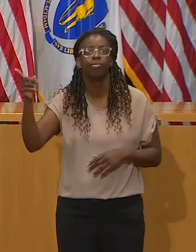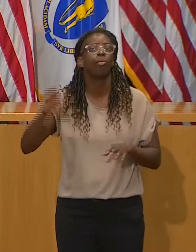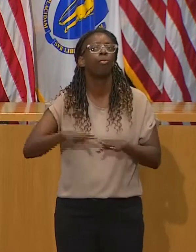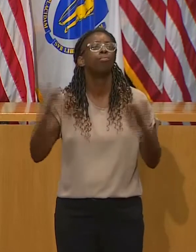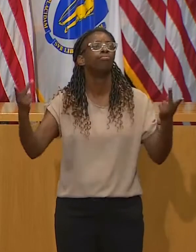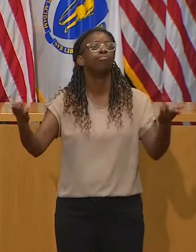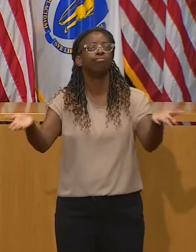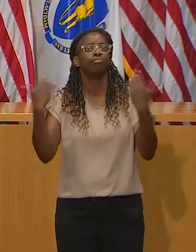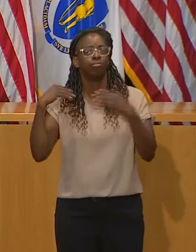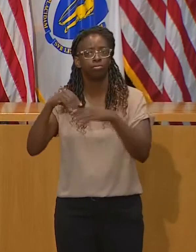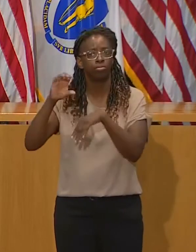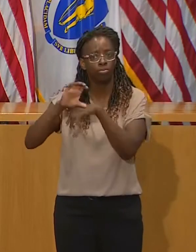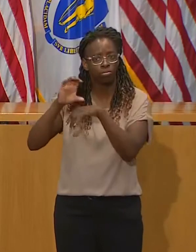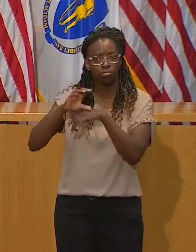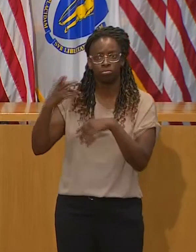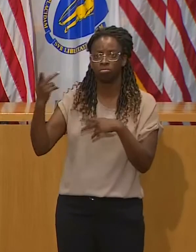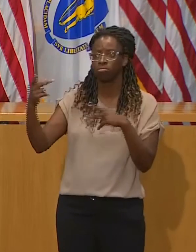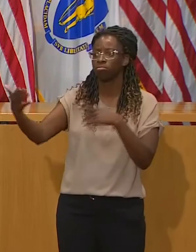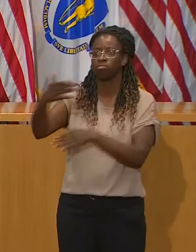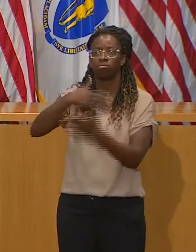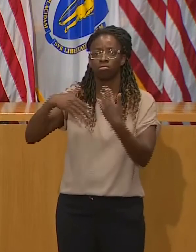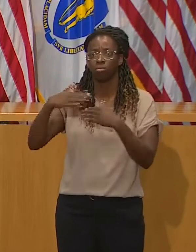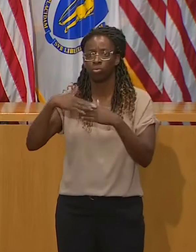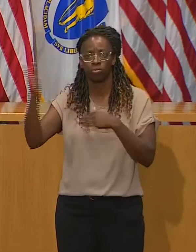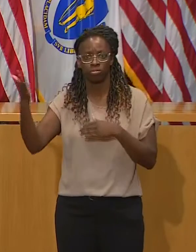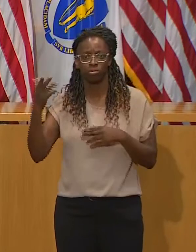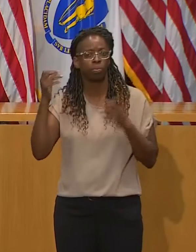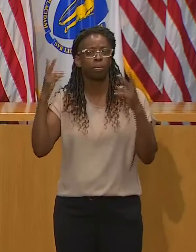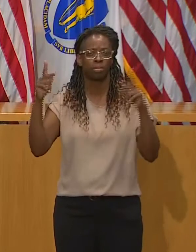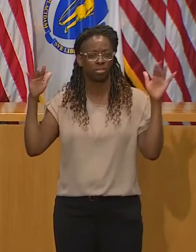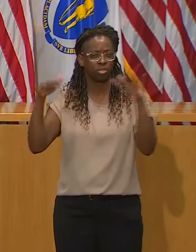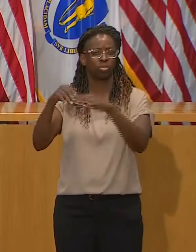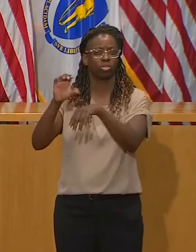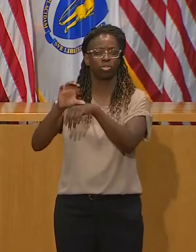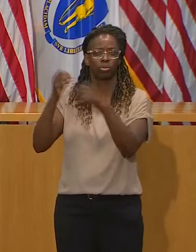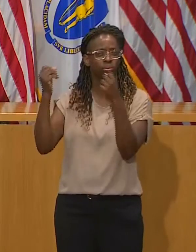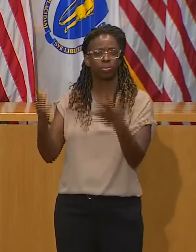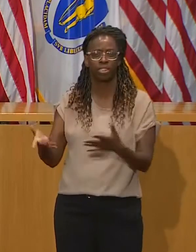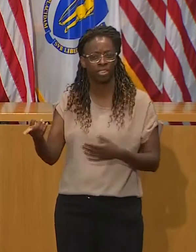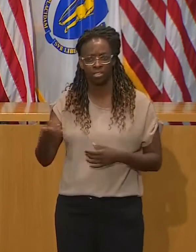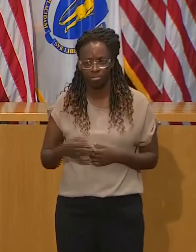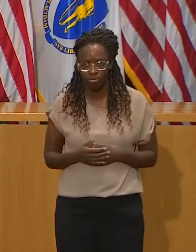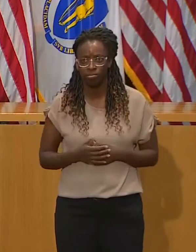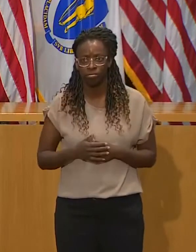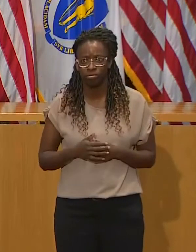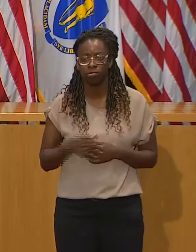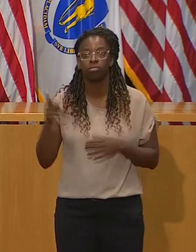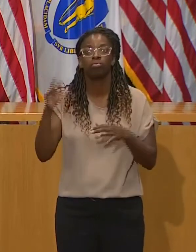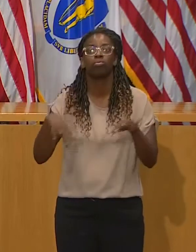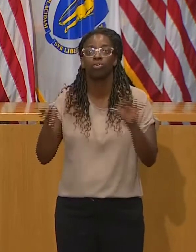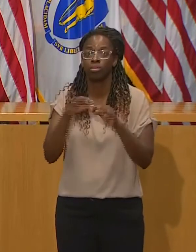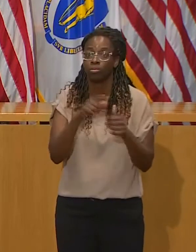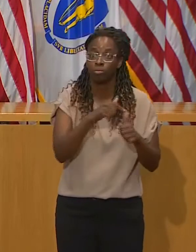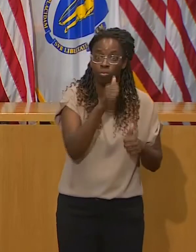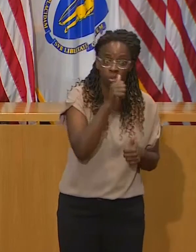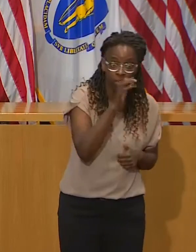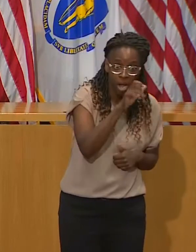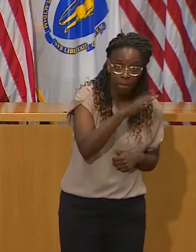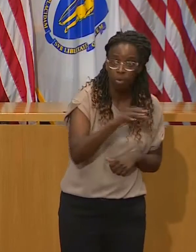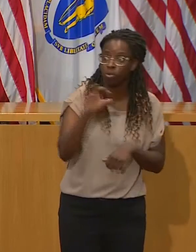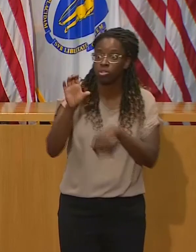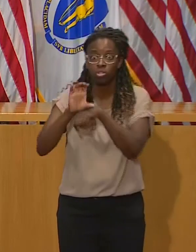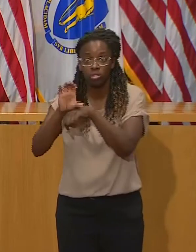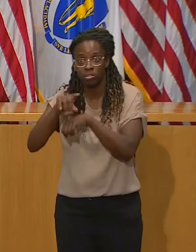state's guidances. It is very important that social clubs, private clubs, and houses of worship maintain